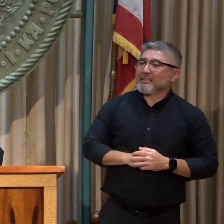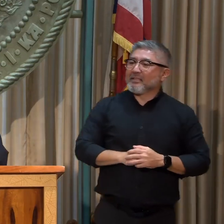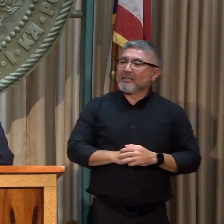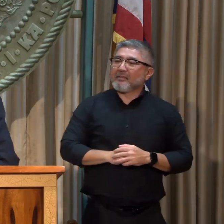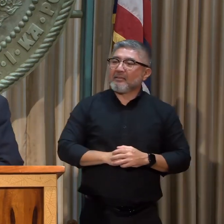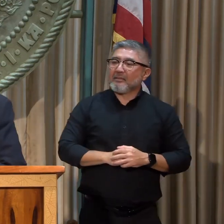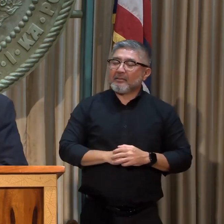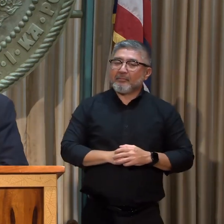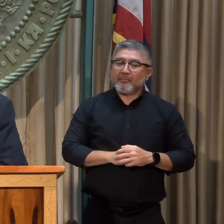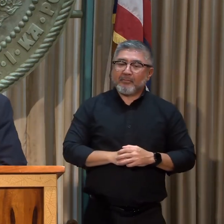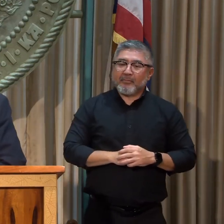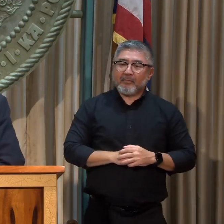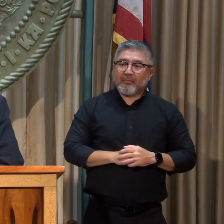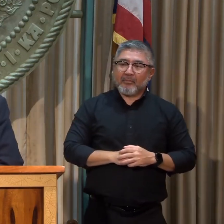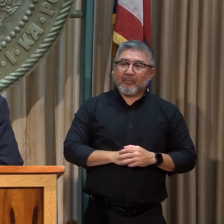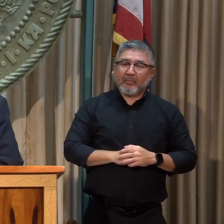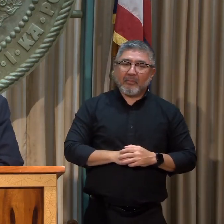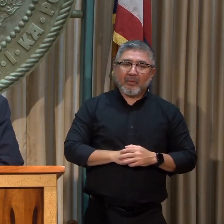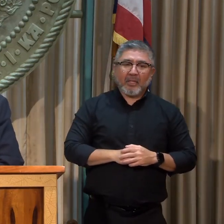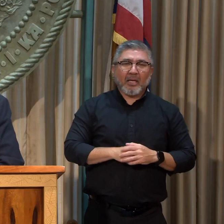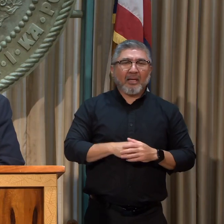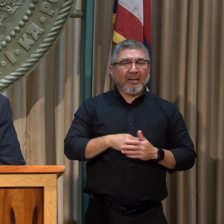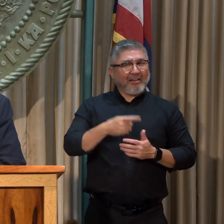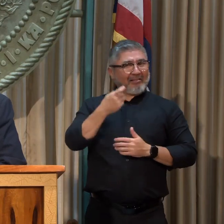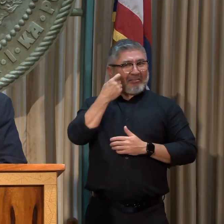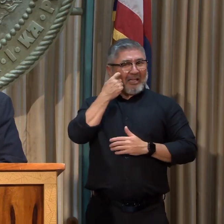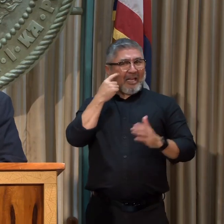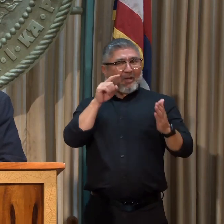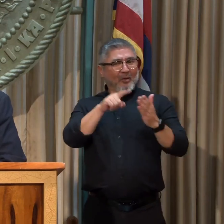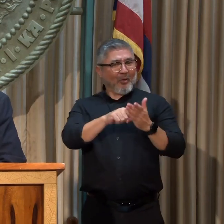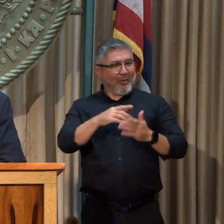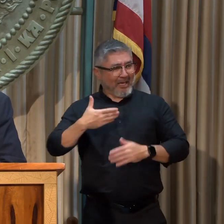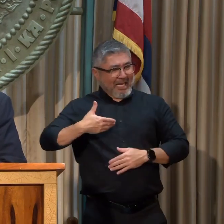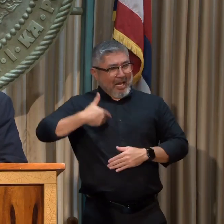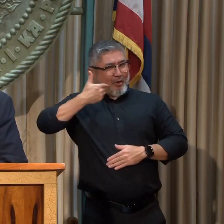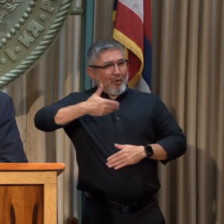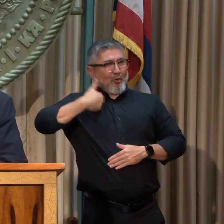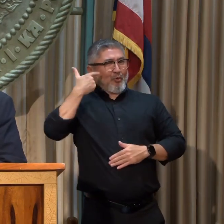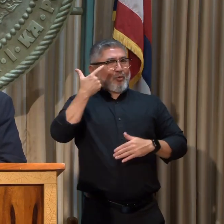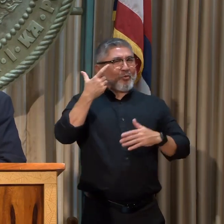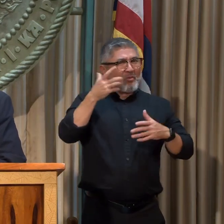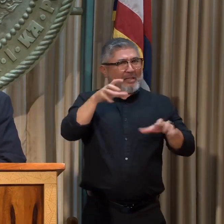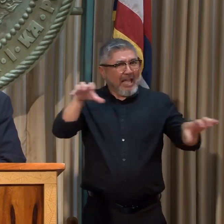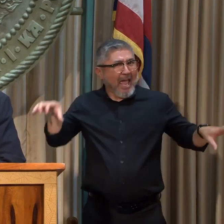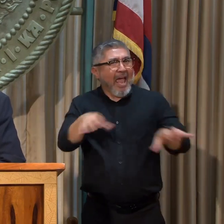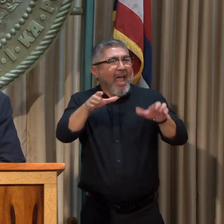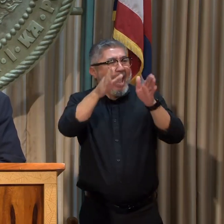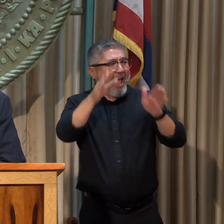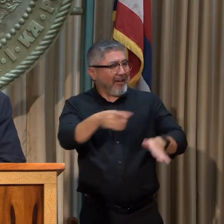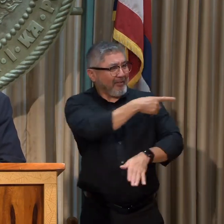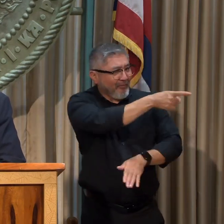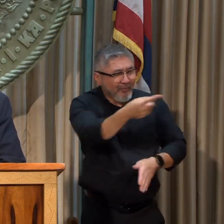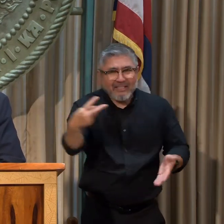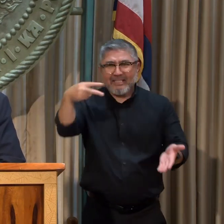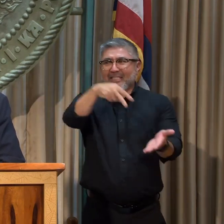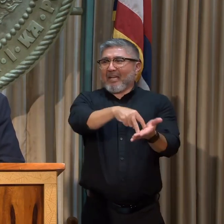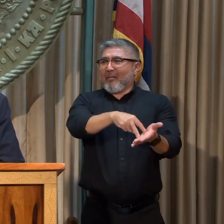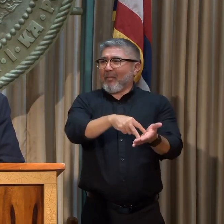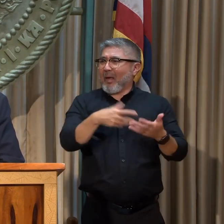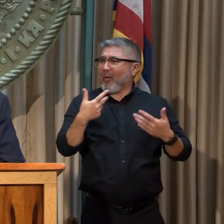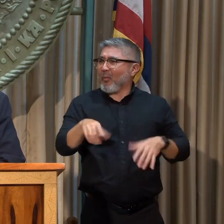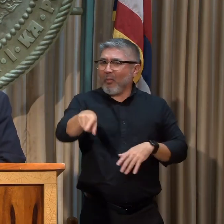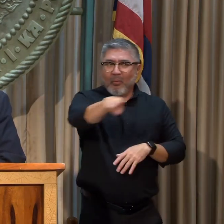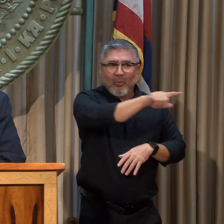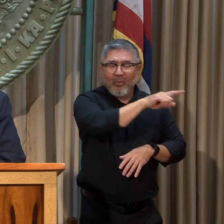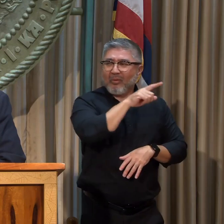So, recently, there's a lot of youth activists and leaders that have been stepping up yet. How do the rising number of youth activists